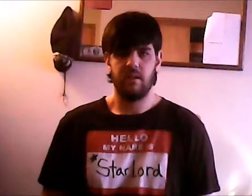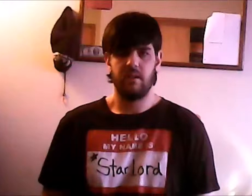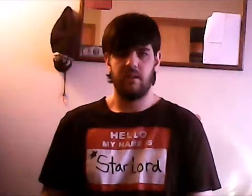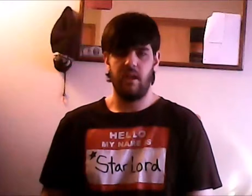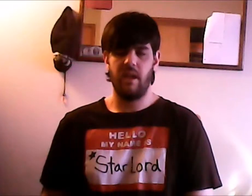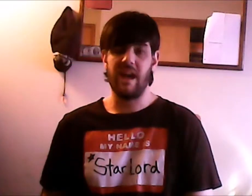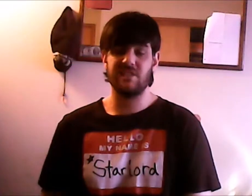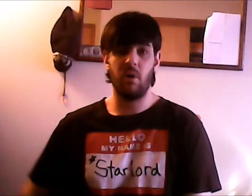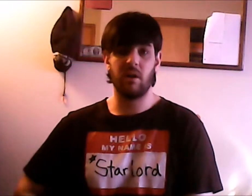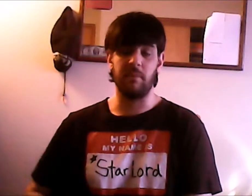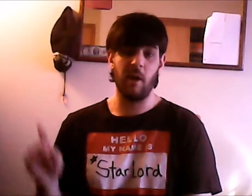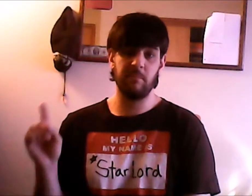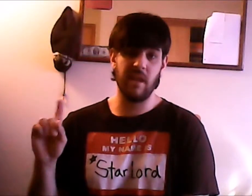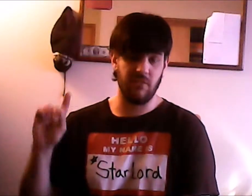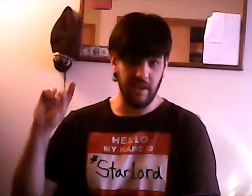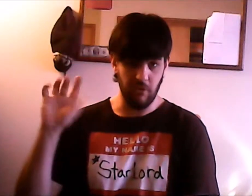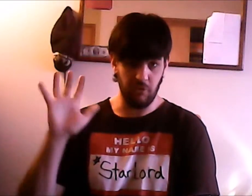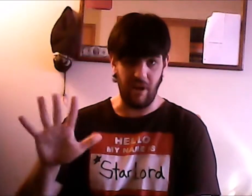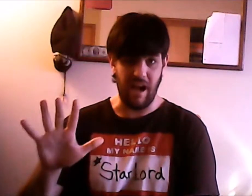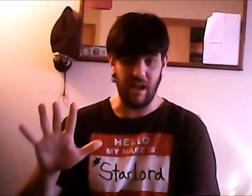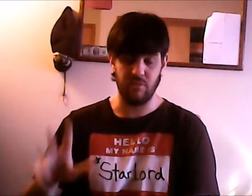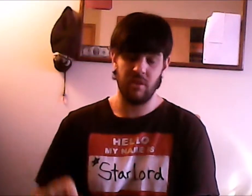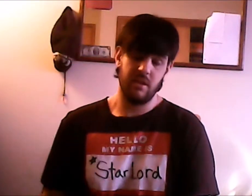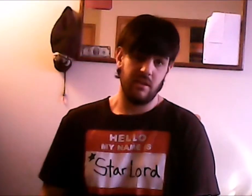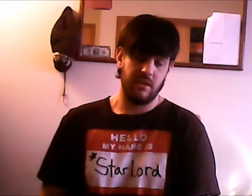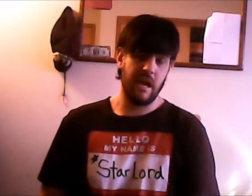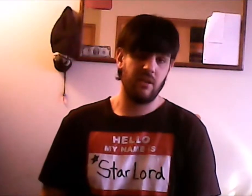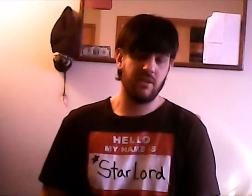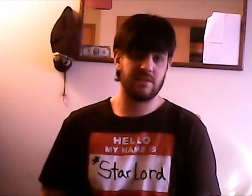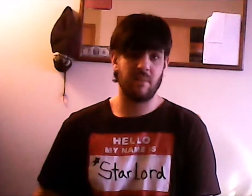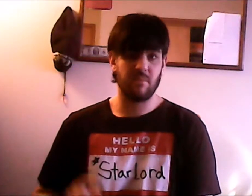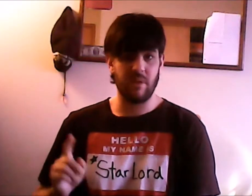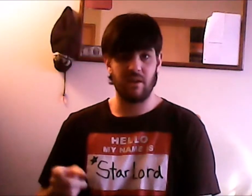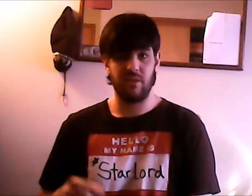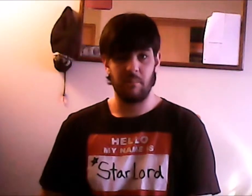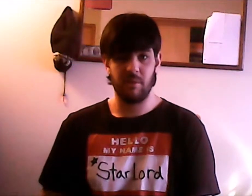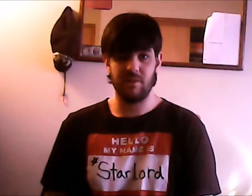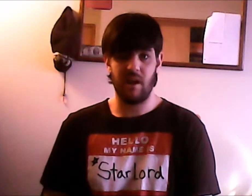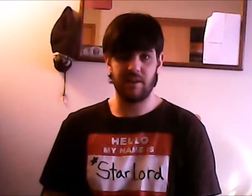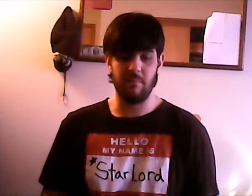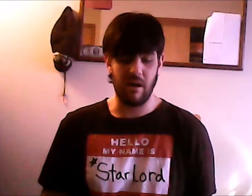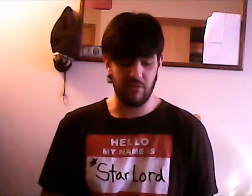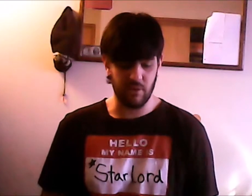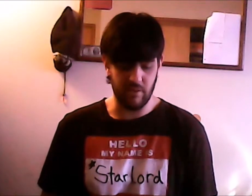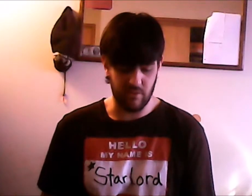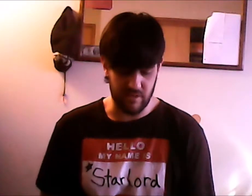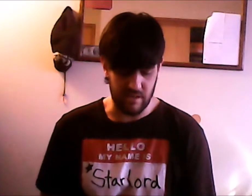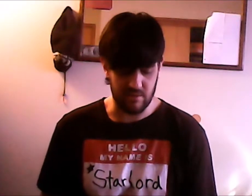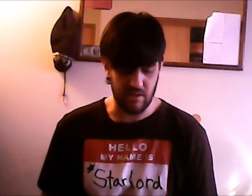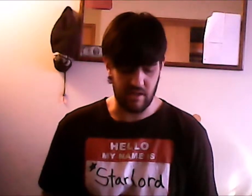hey guys welcome to update video 5 now this time around I'm gonna be talking about a few different things like